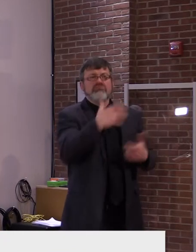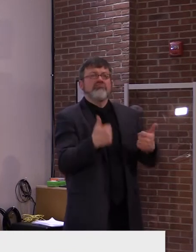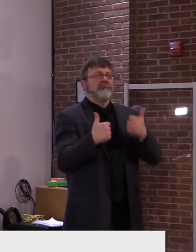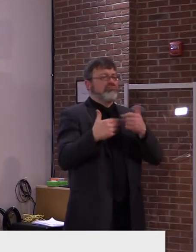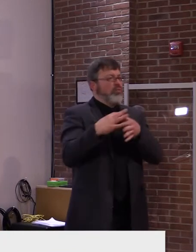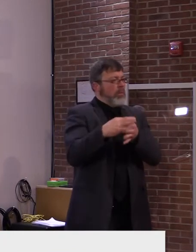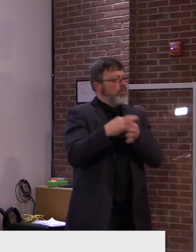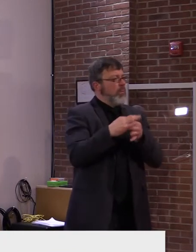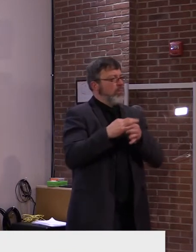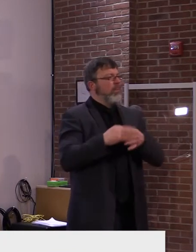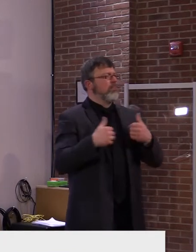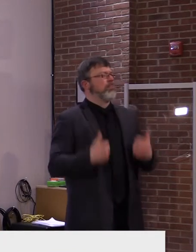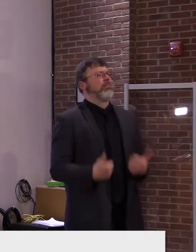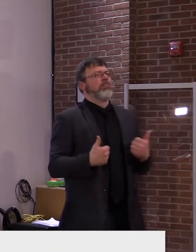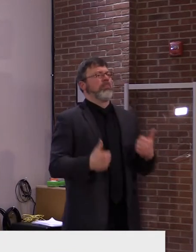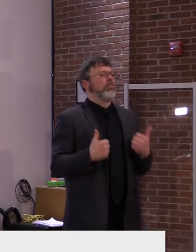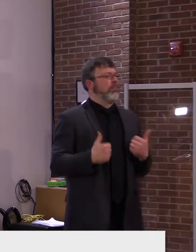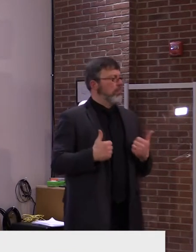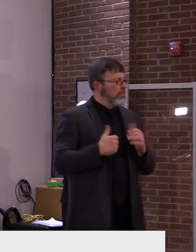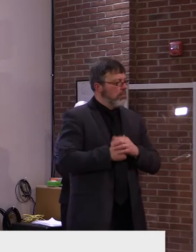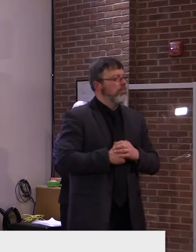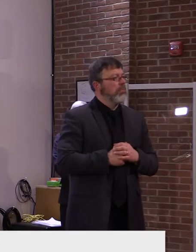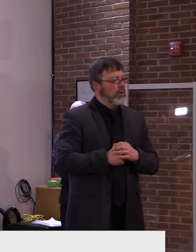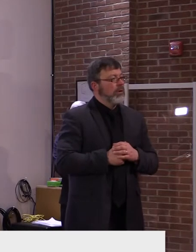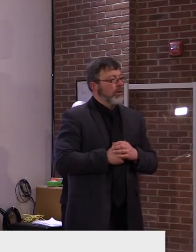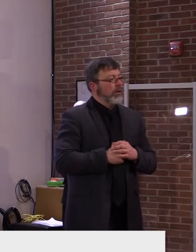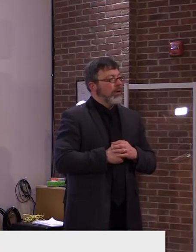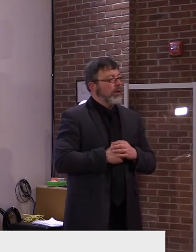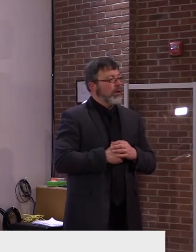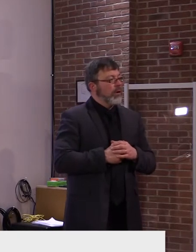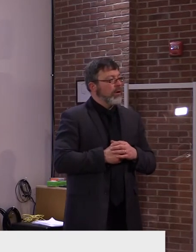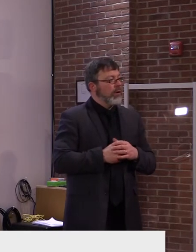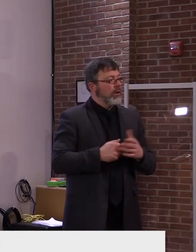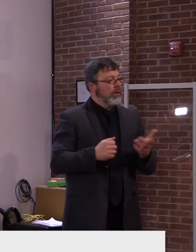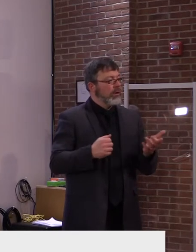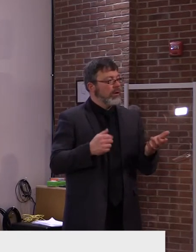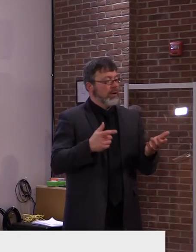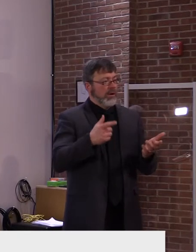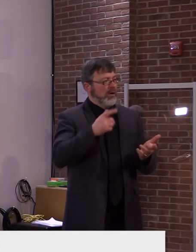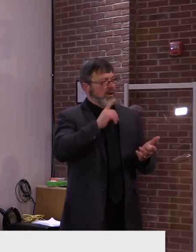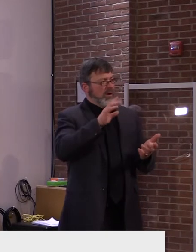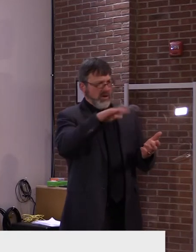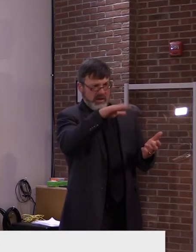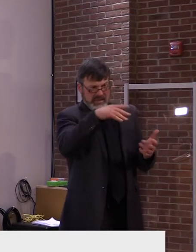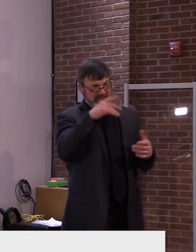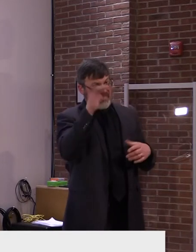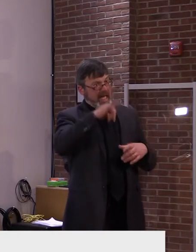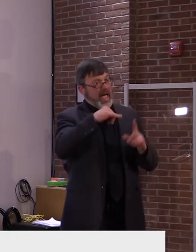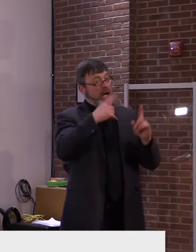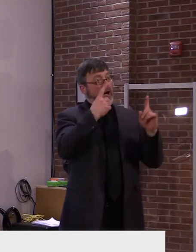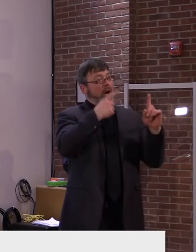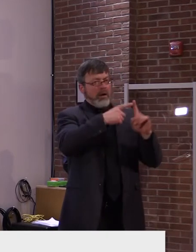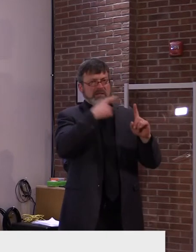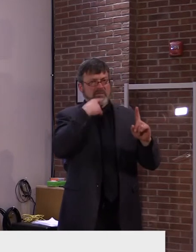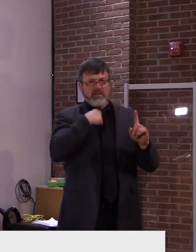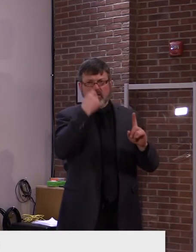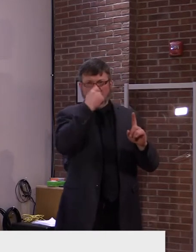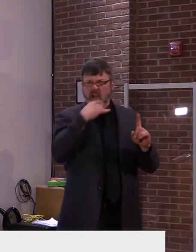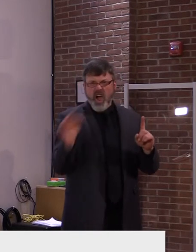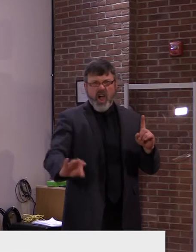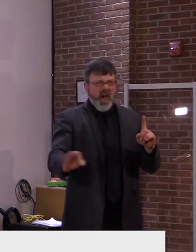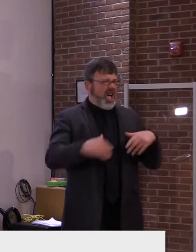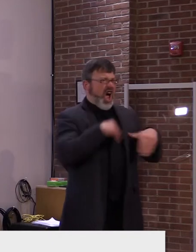went to get family and friends they were there with to get tested as well, after learning it was free. At